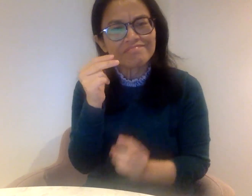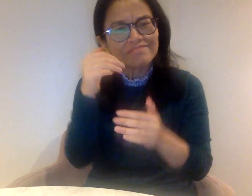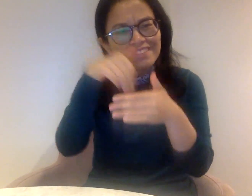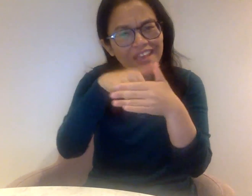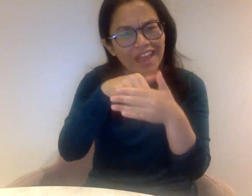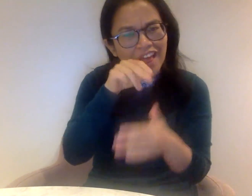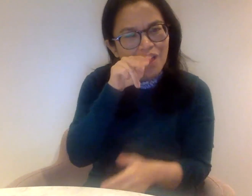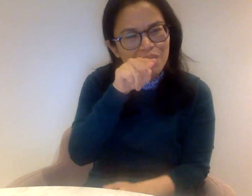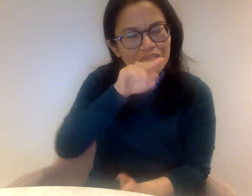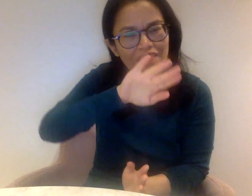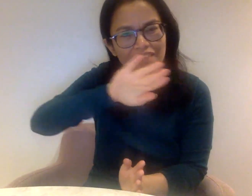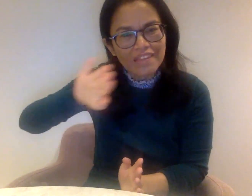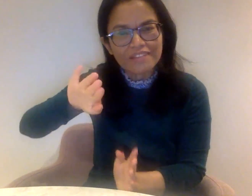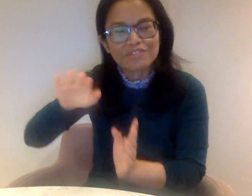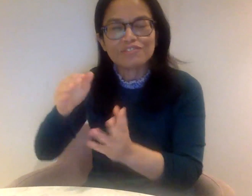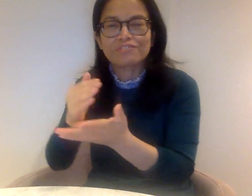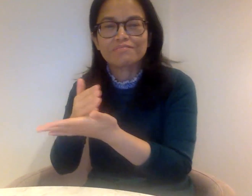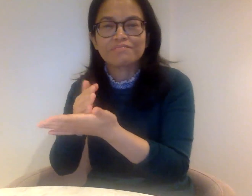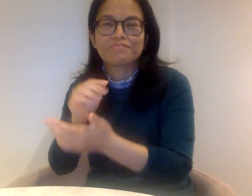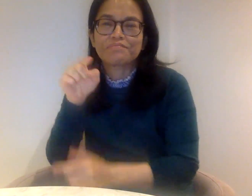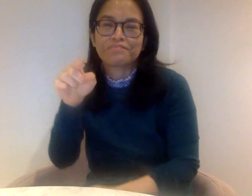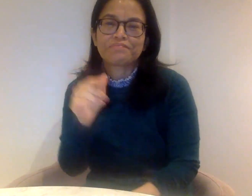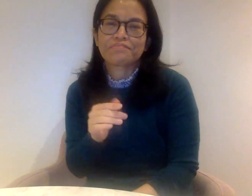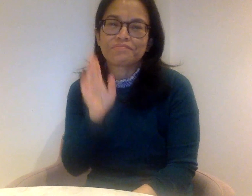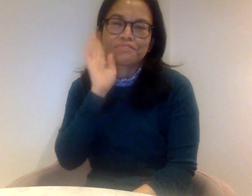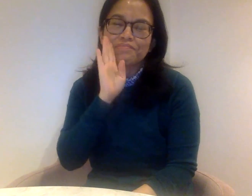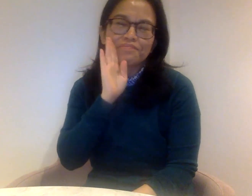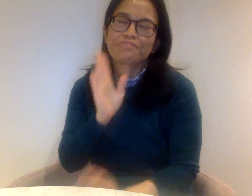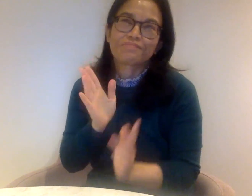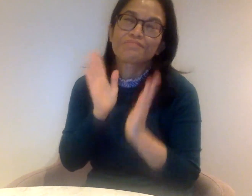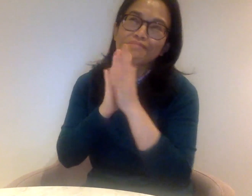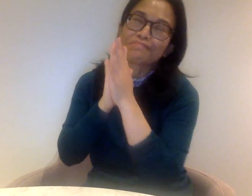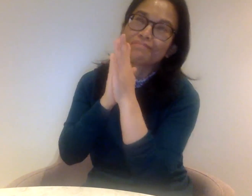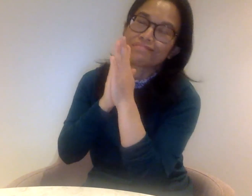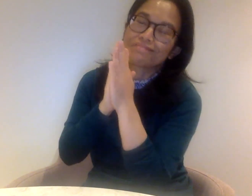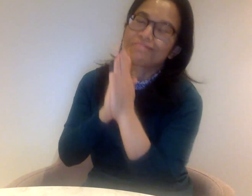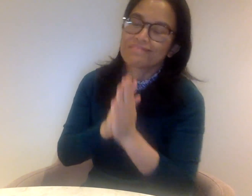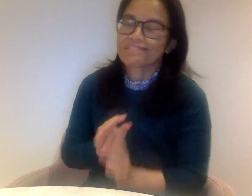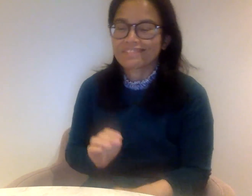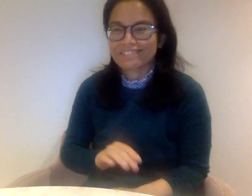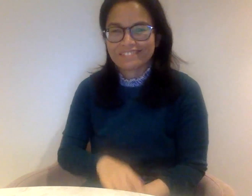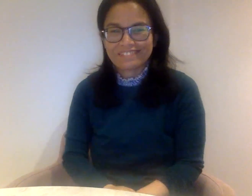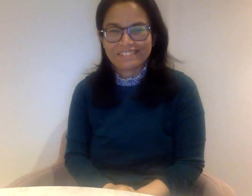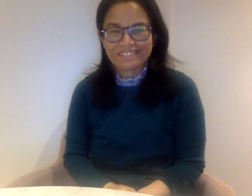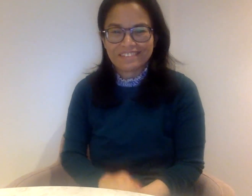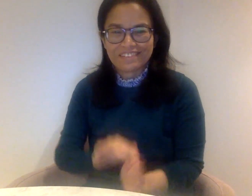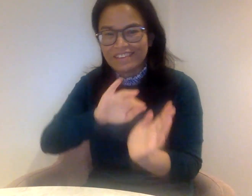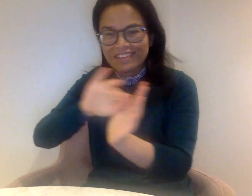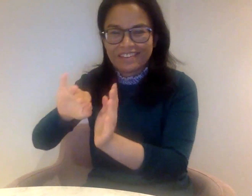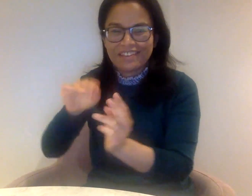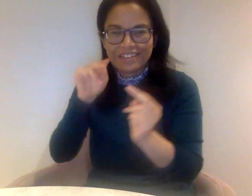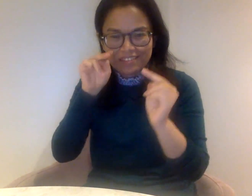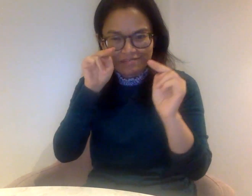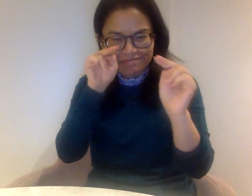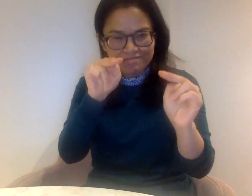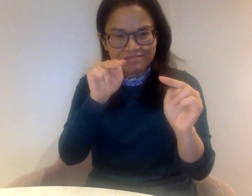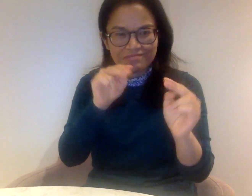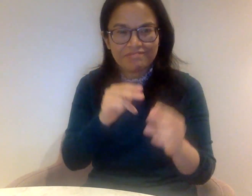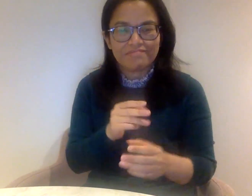just wondering, I'm just pleading to everyone who's watching now and who's, who I'm talking to, to please not comment on the interpreter